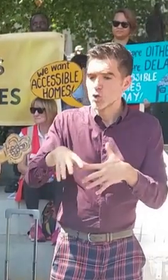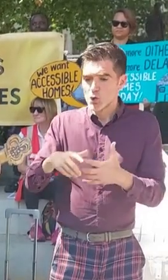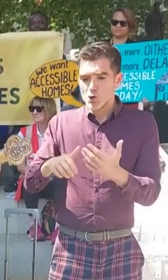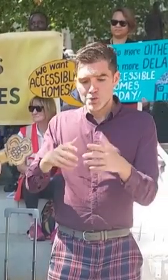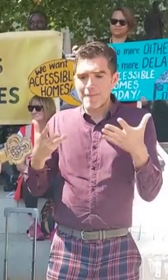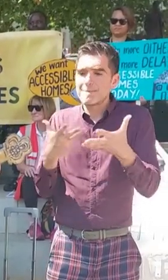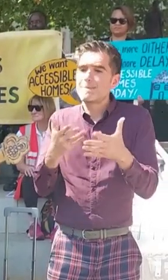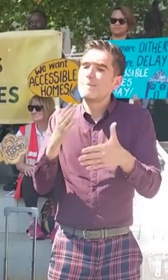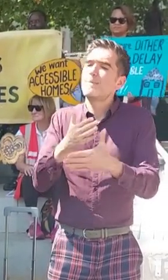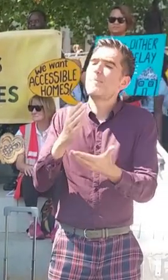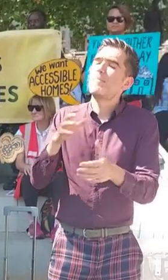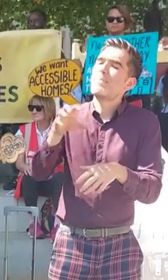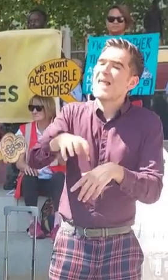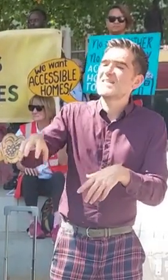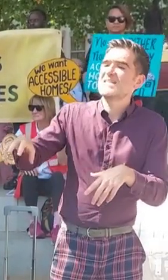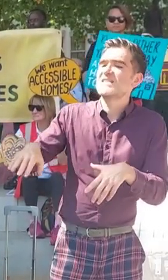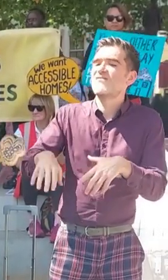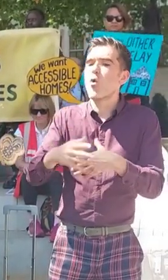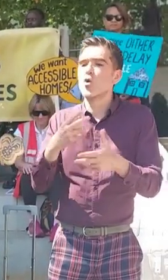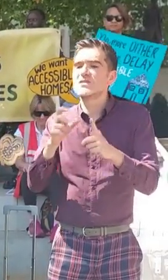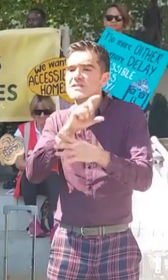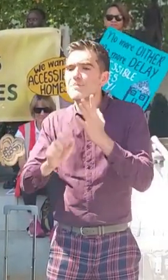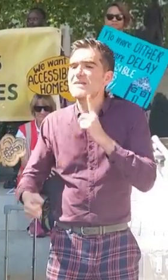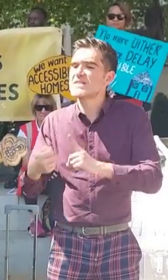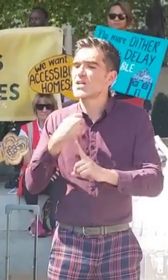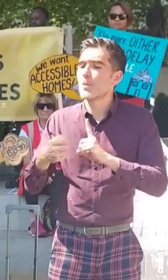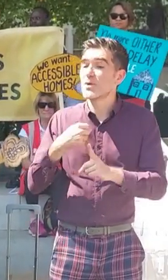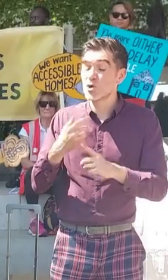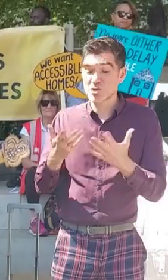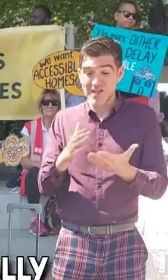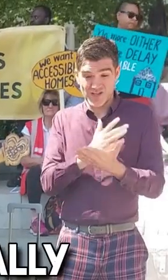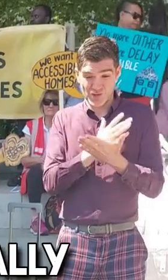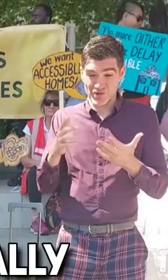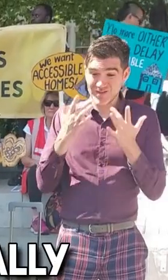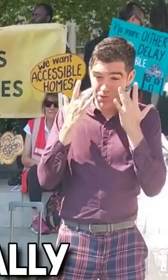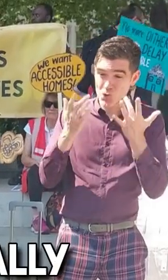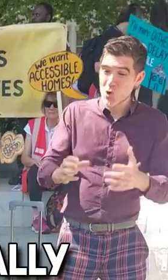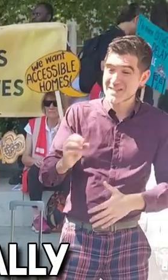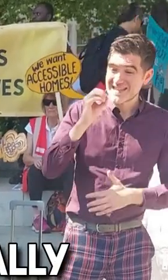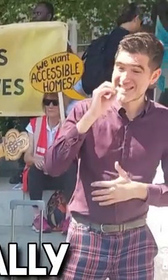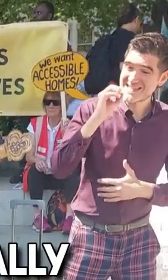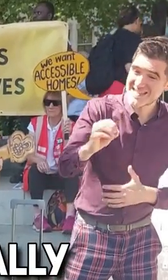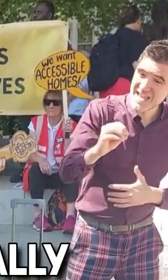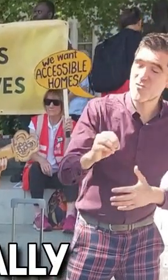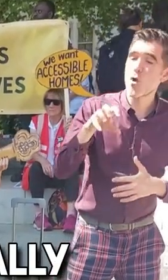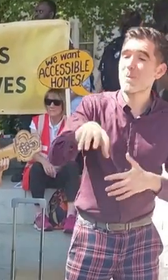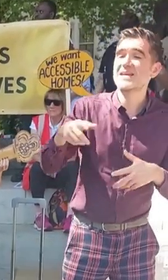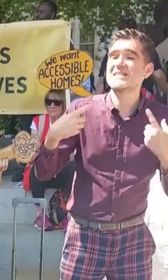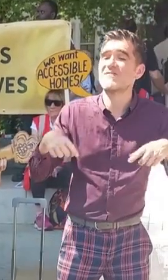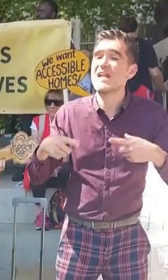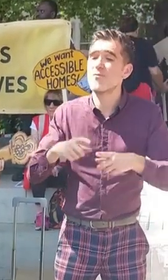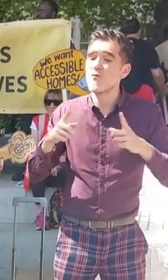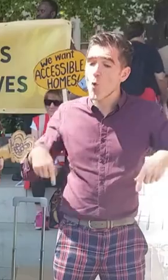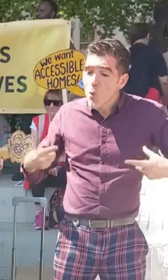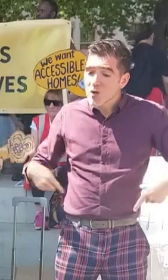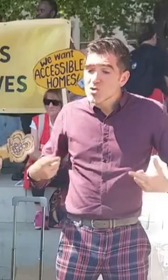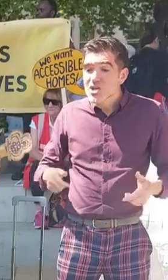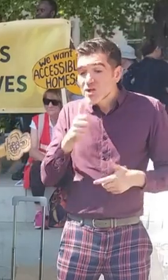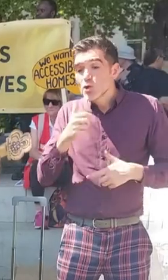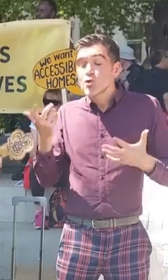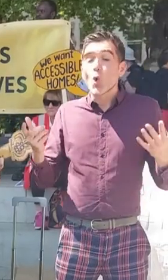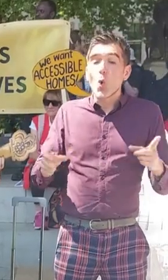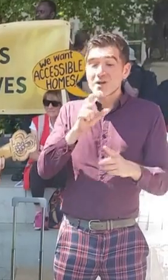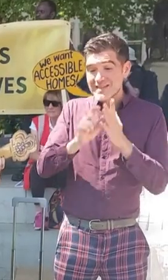zero vacancies for disabled people and especially wheelchair users on any given